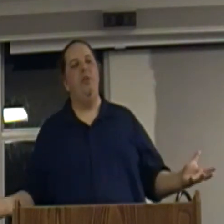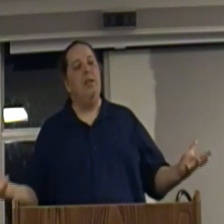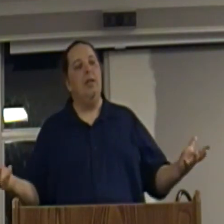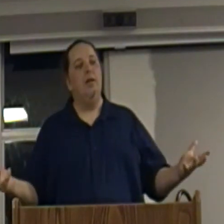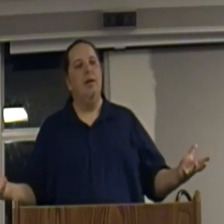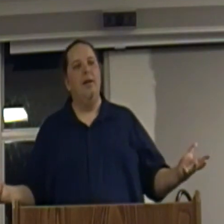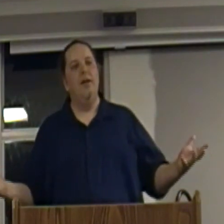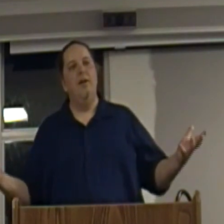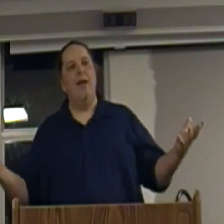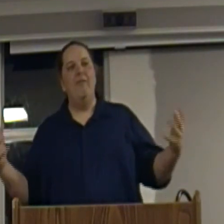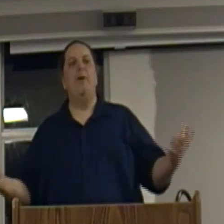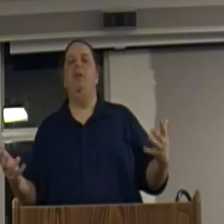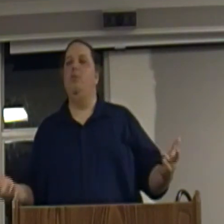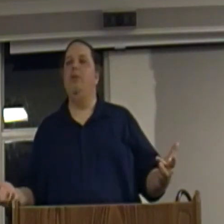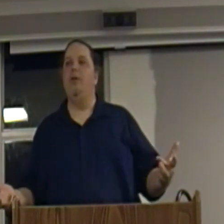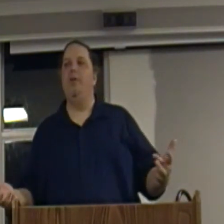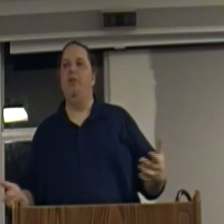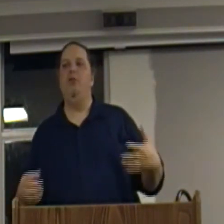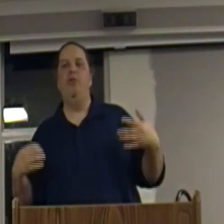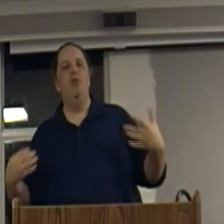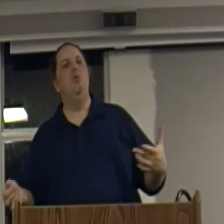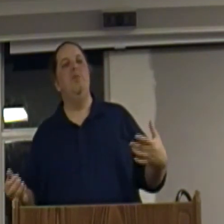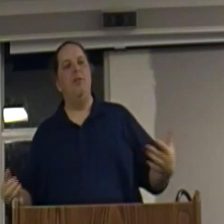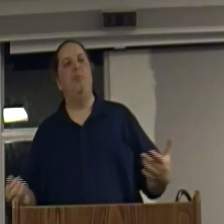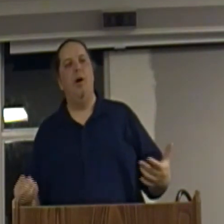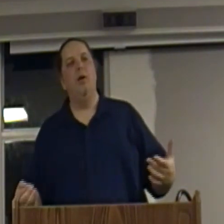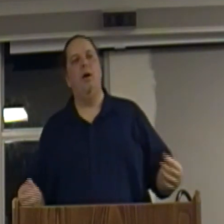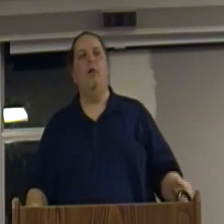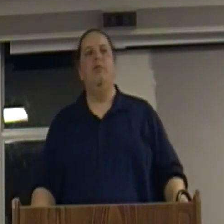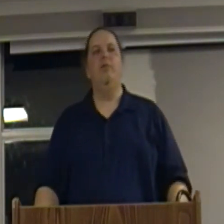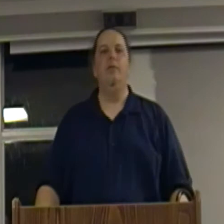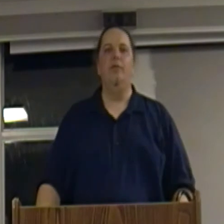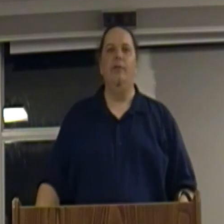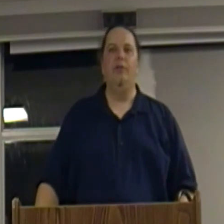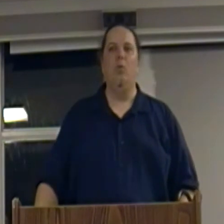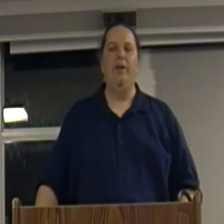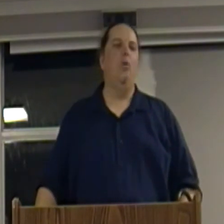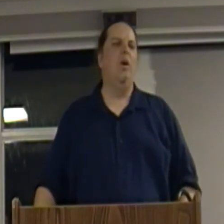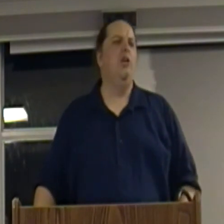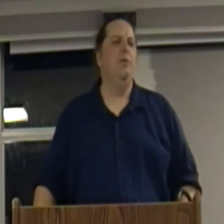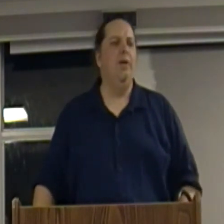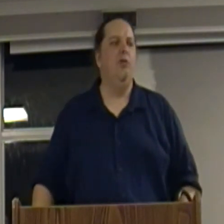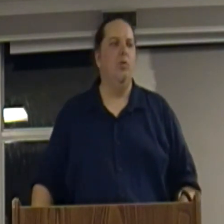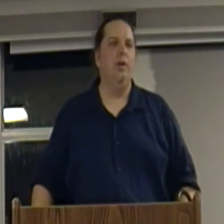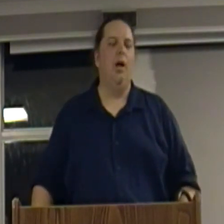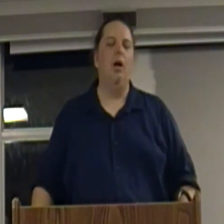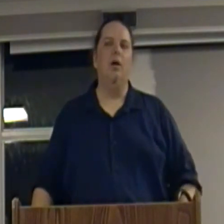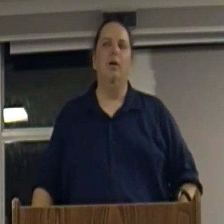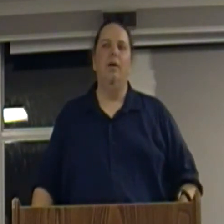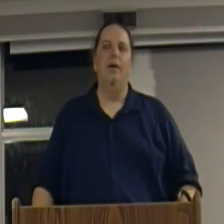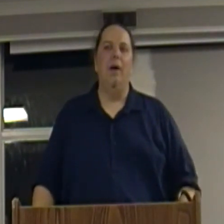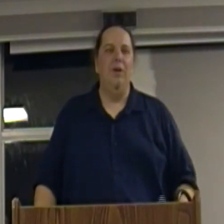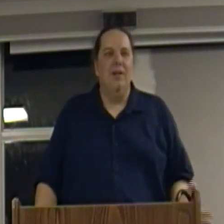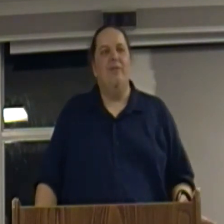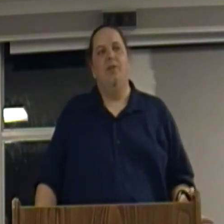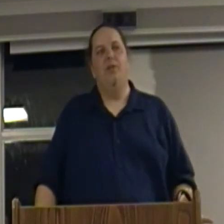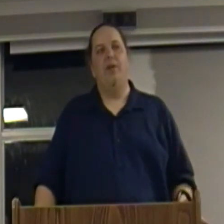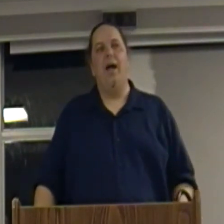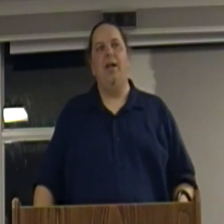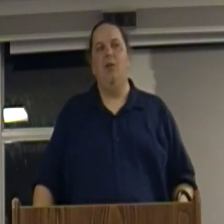you see everybody doing something and you assume that's part of what human beings really are. And we live in a society